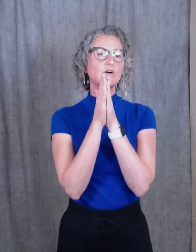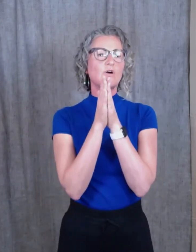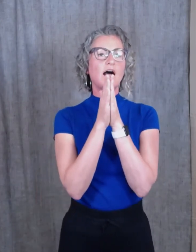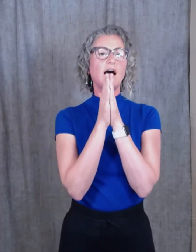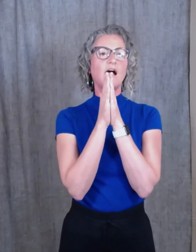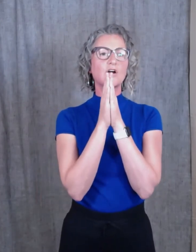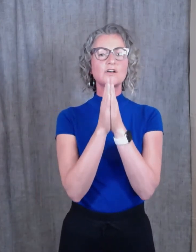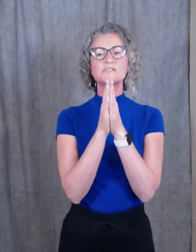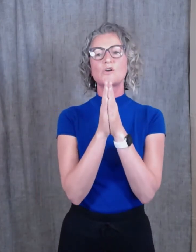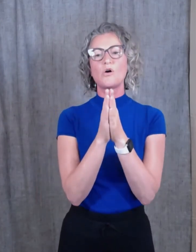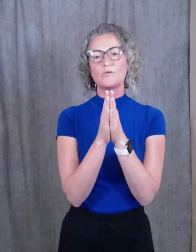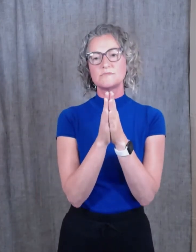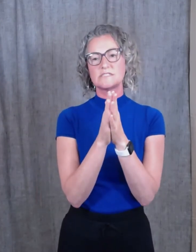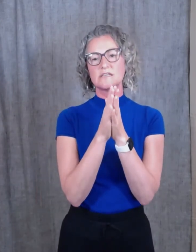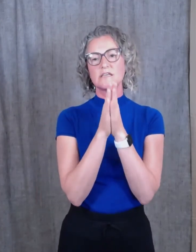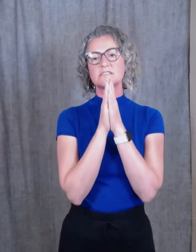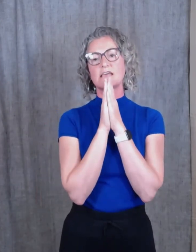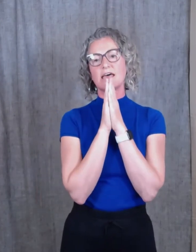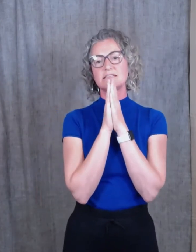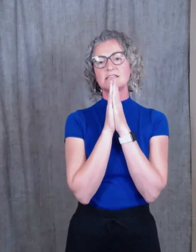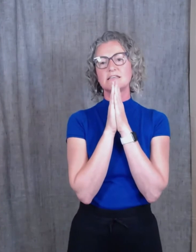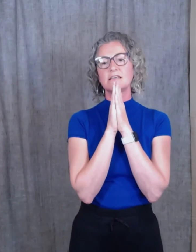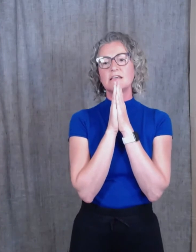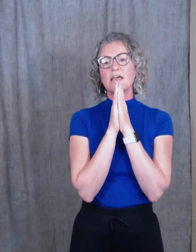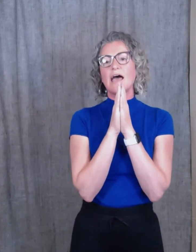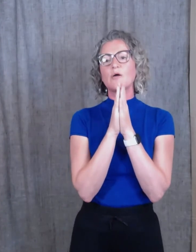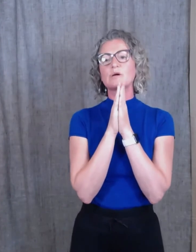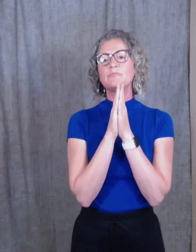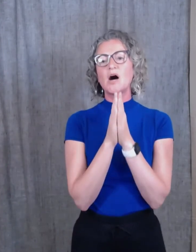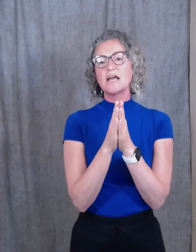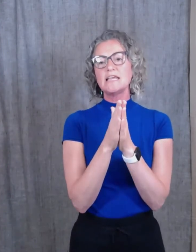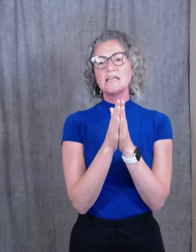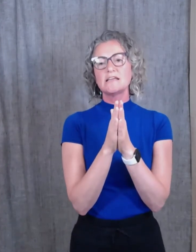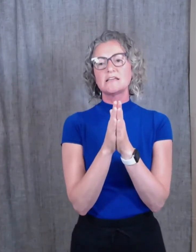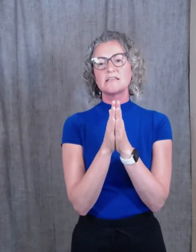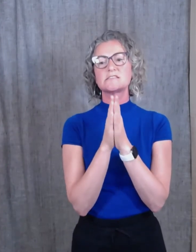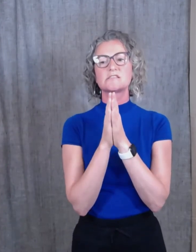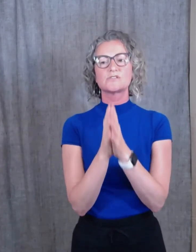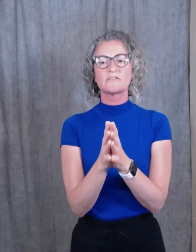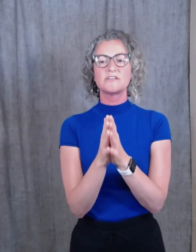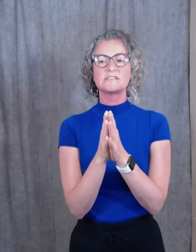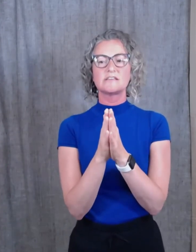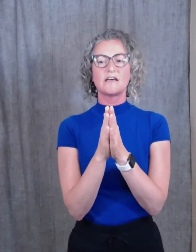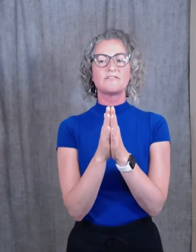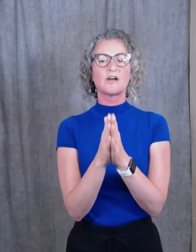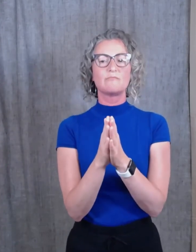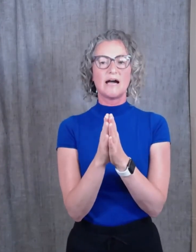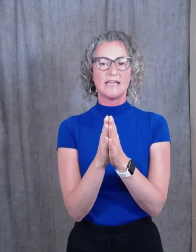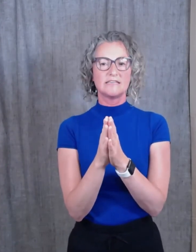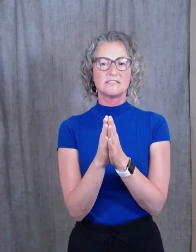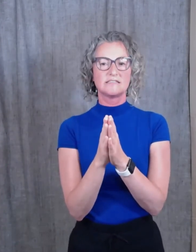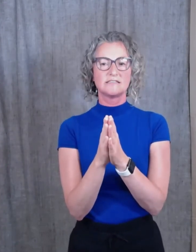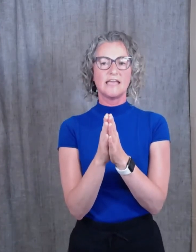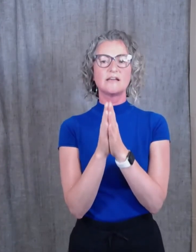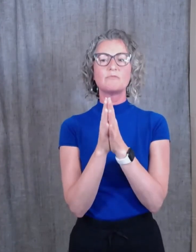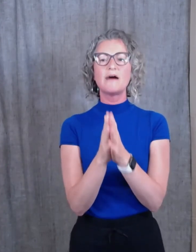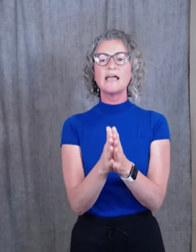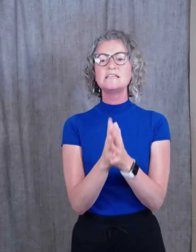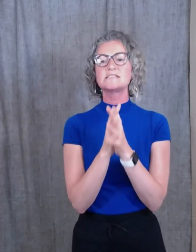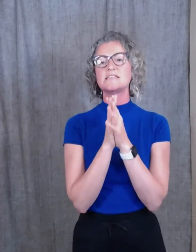Ernest Holmes said, our body is the servant of our mind, and our mind is the